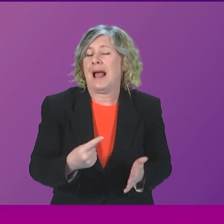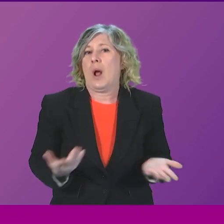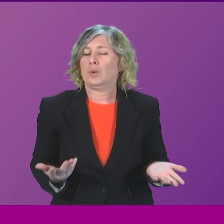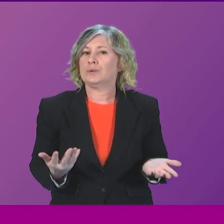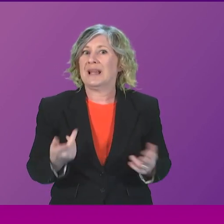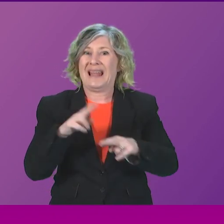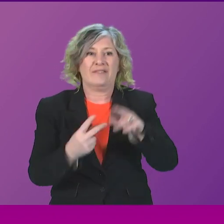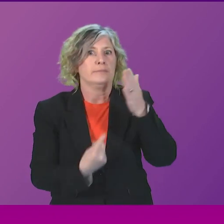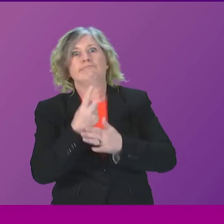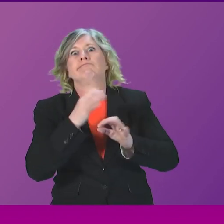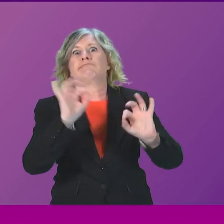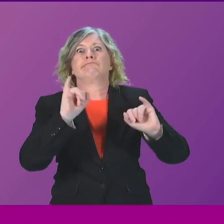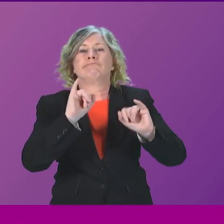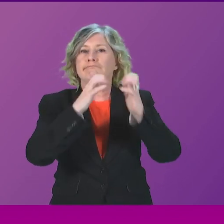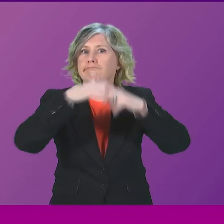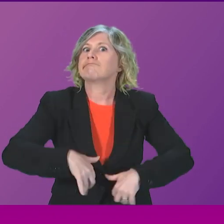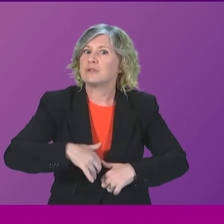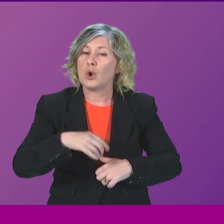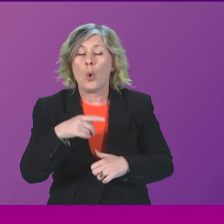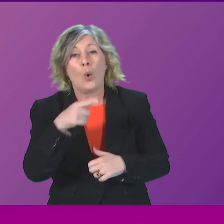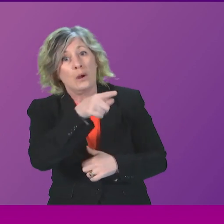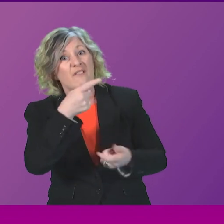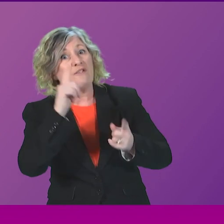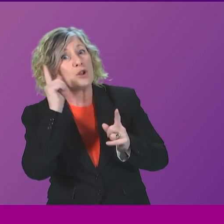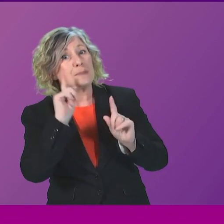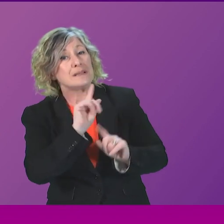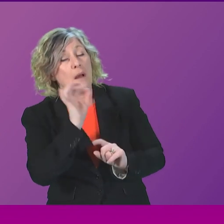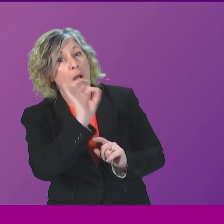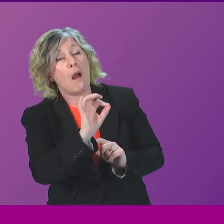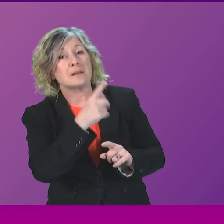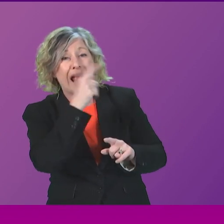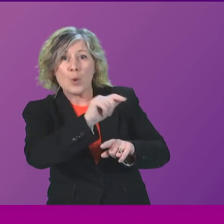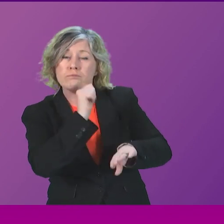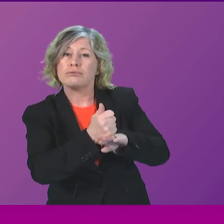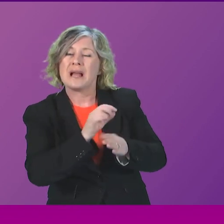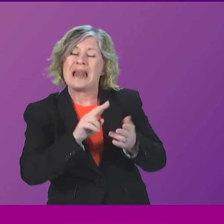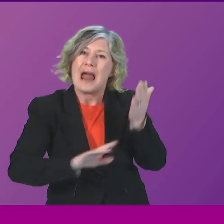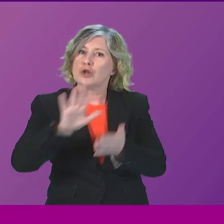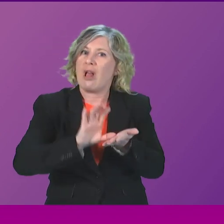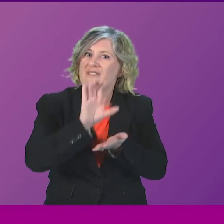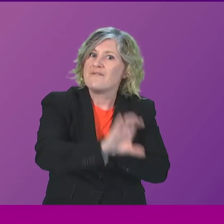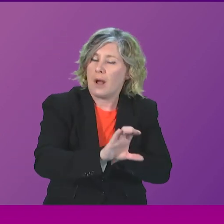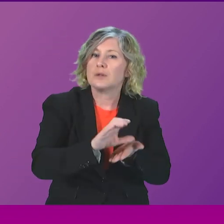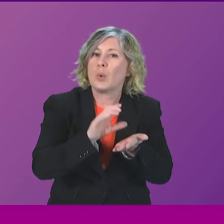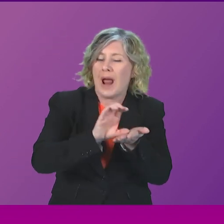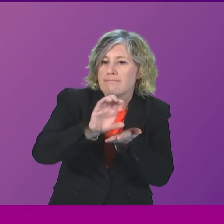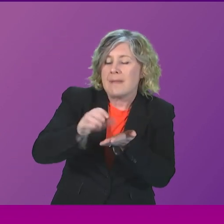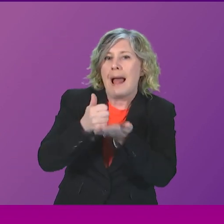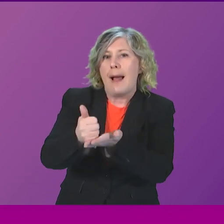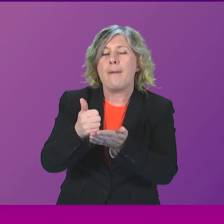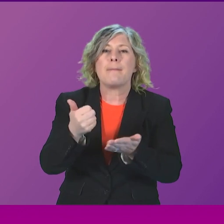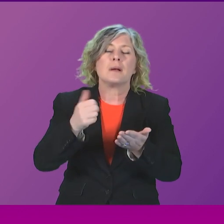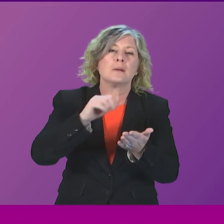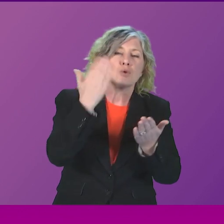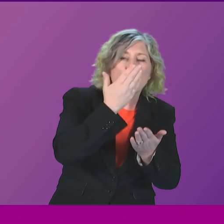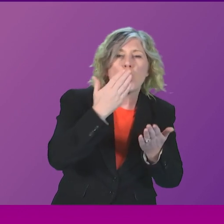Minister establish a national fund to help hard-up health boards and councils make these buildings safe? First Minister.